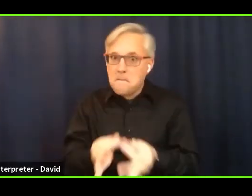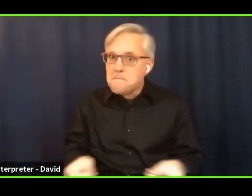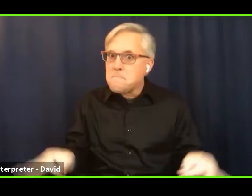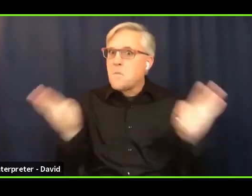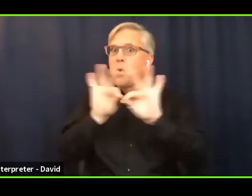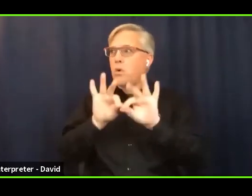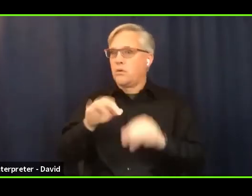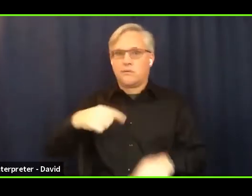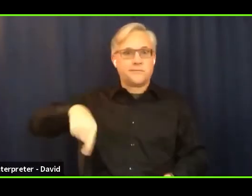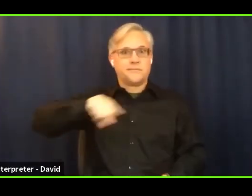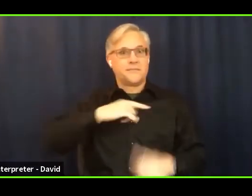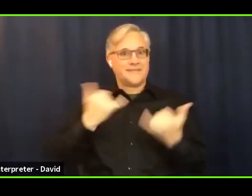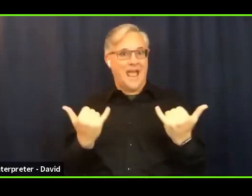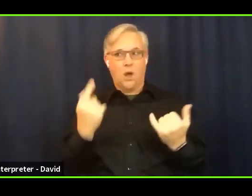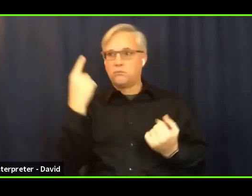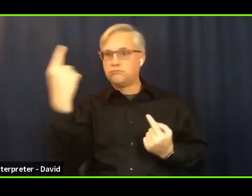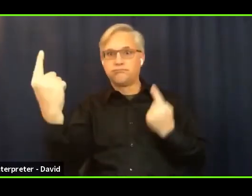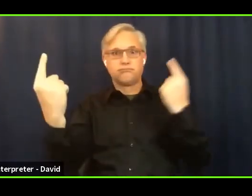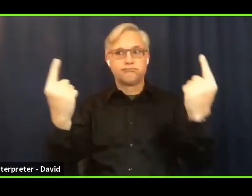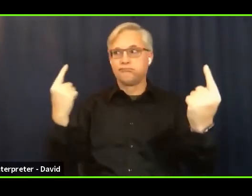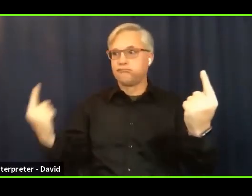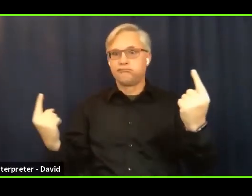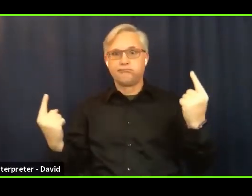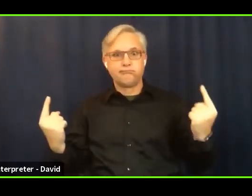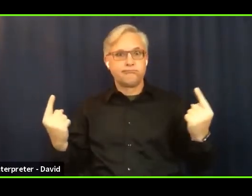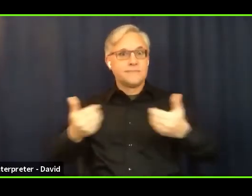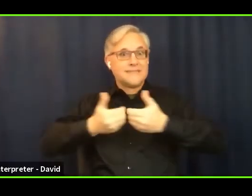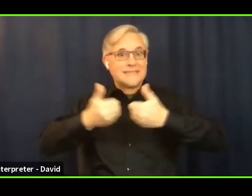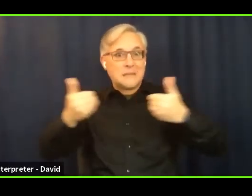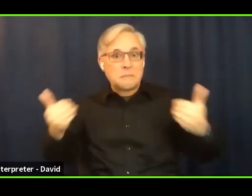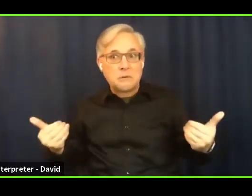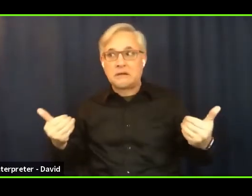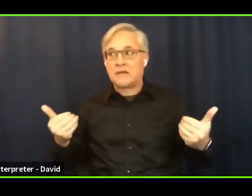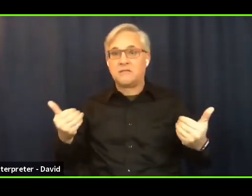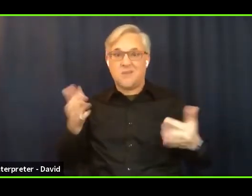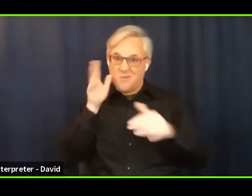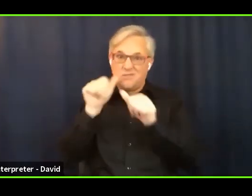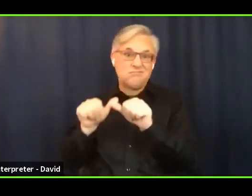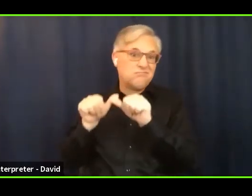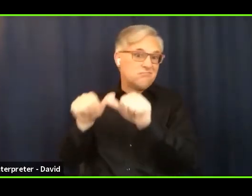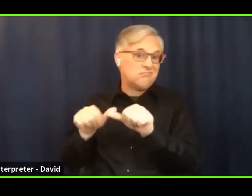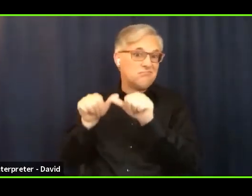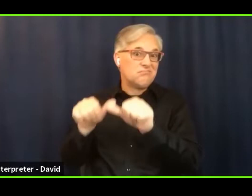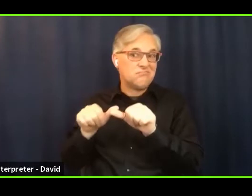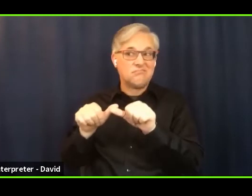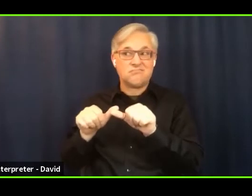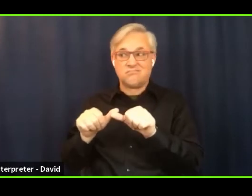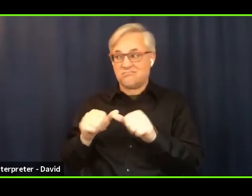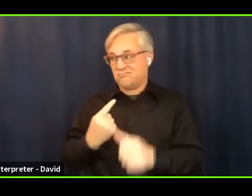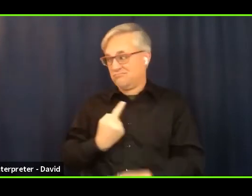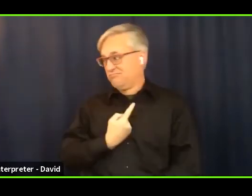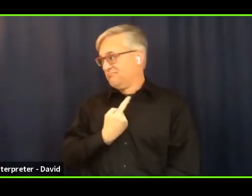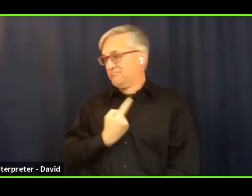and it's going to continue. This is going to continue for a while. And so we have to practice. How do we stay in touch?